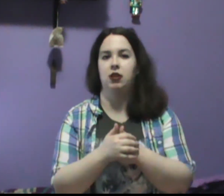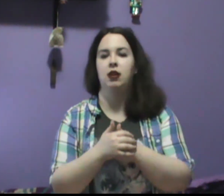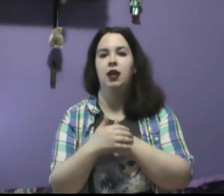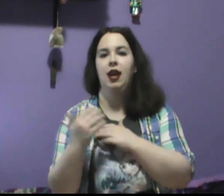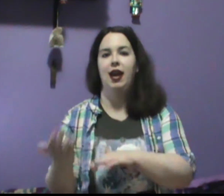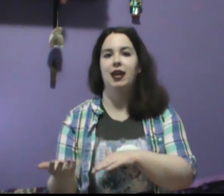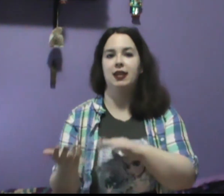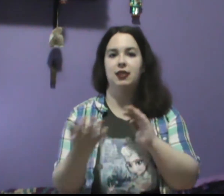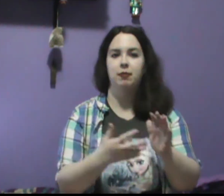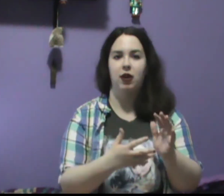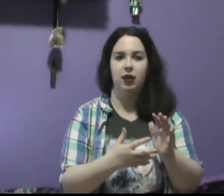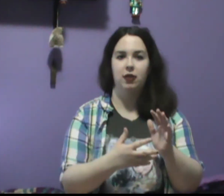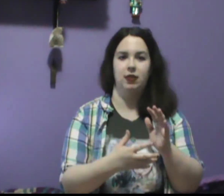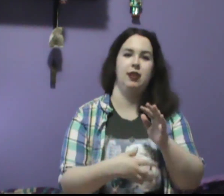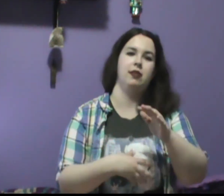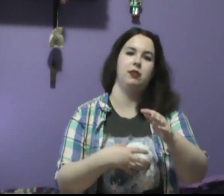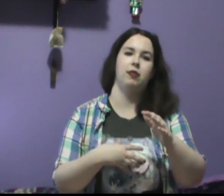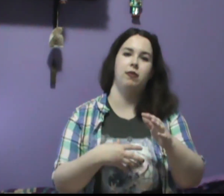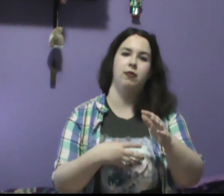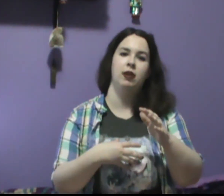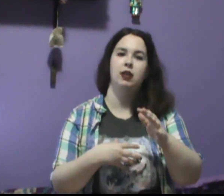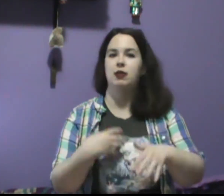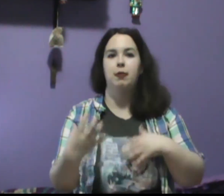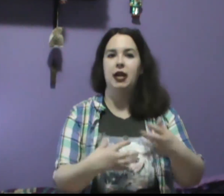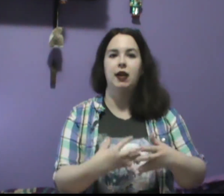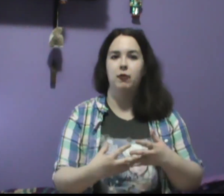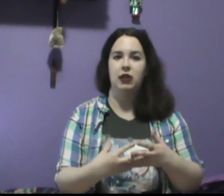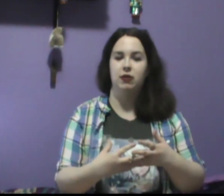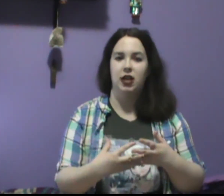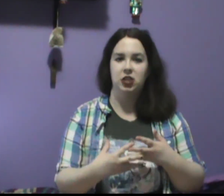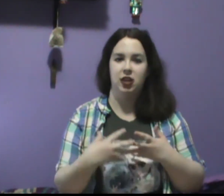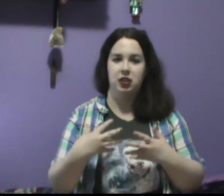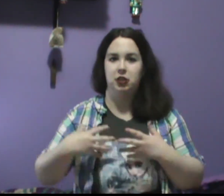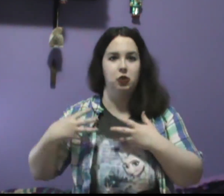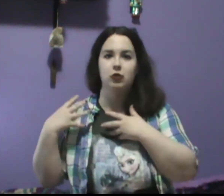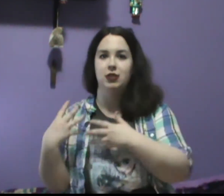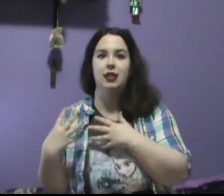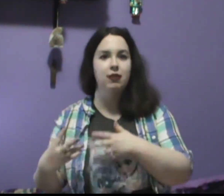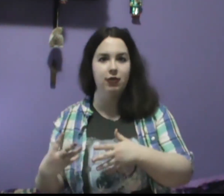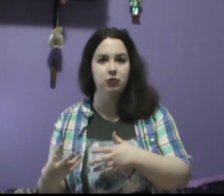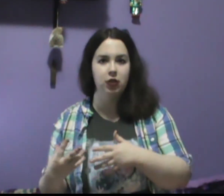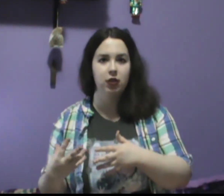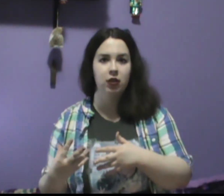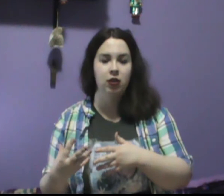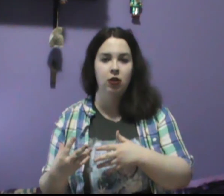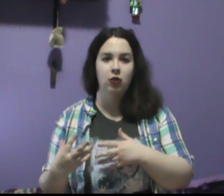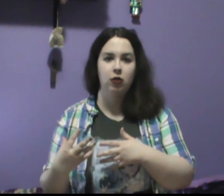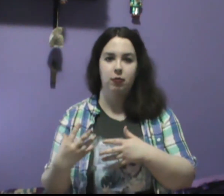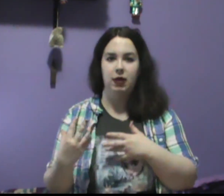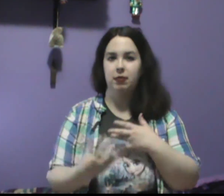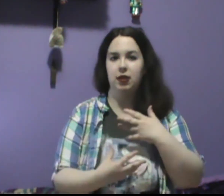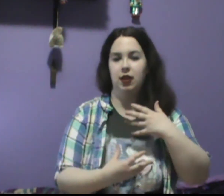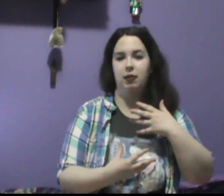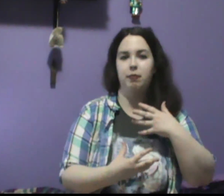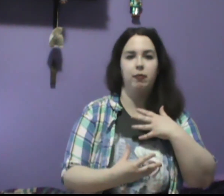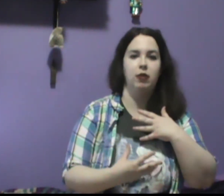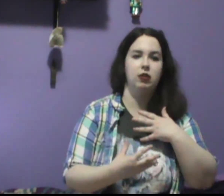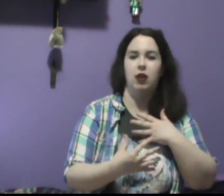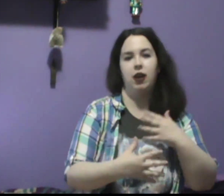Angus and Mario and their sort of debate on whether or not she actually could see the future, or be able to like talk